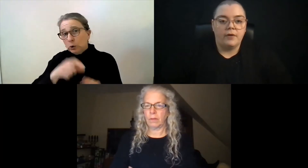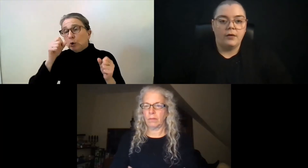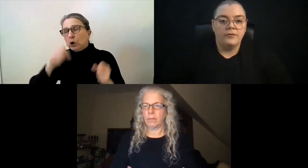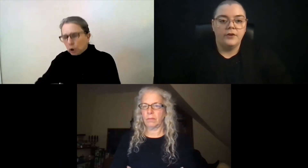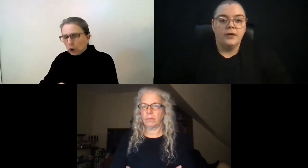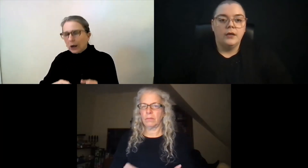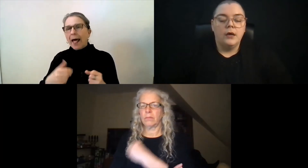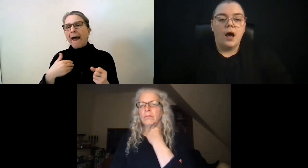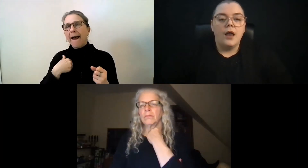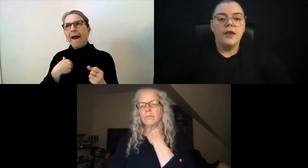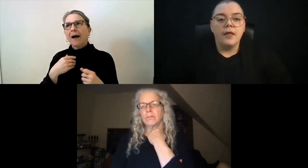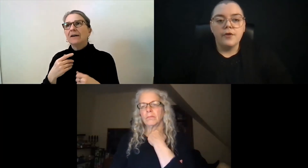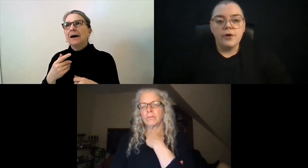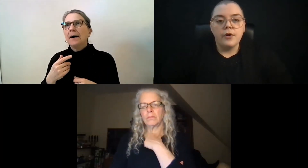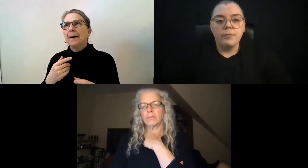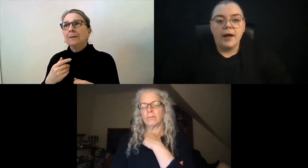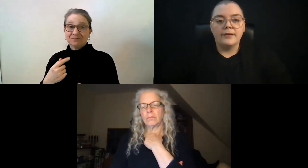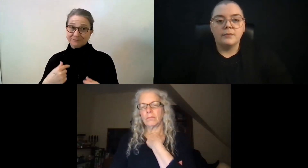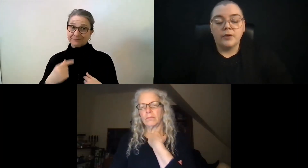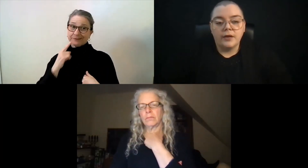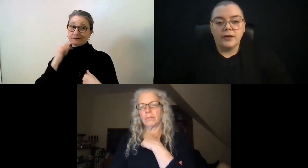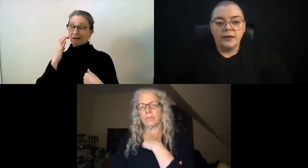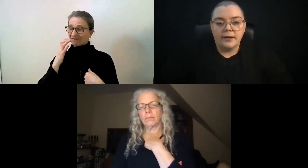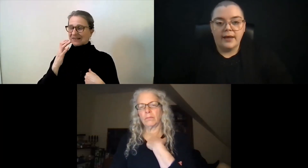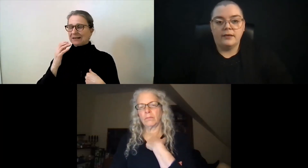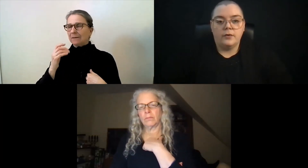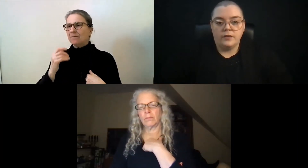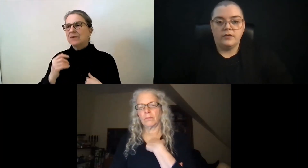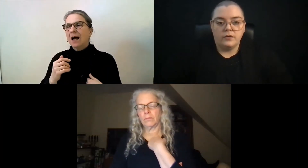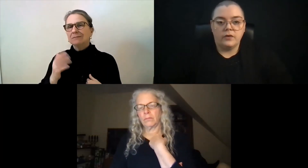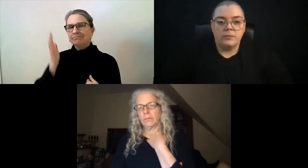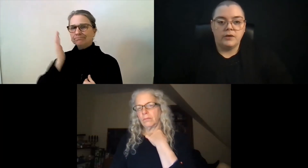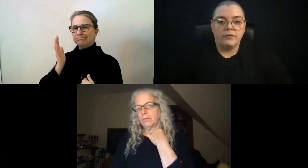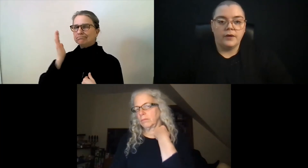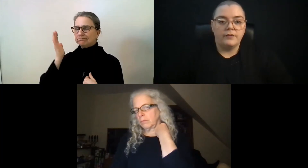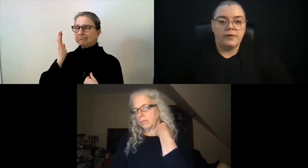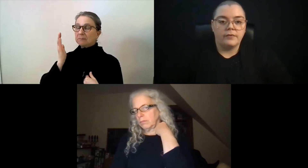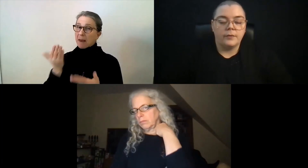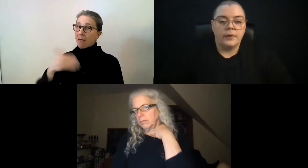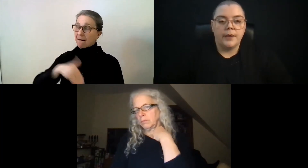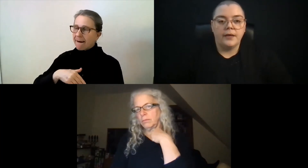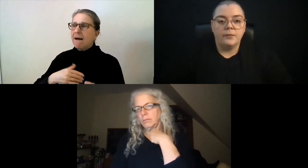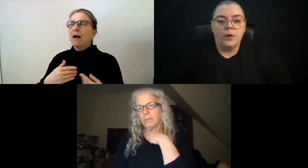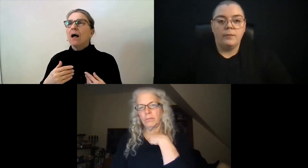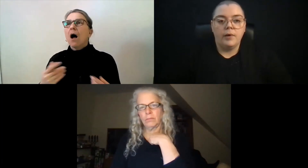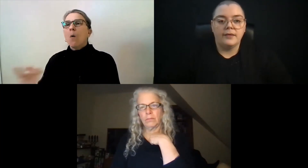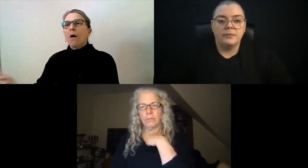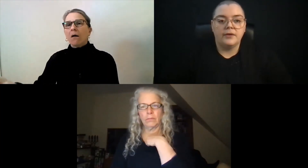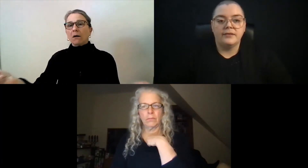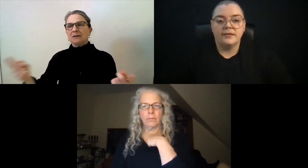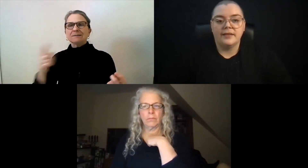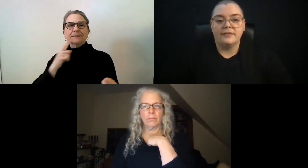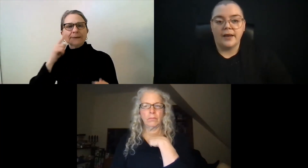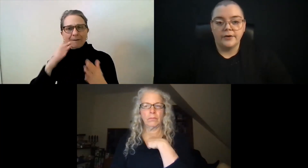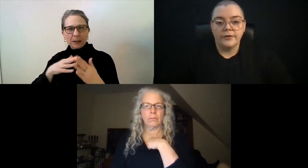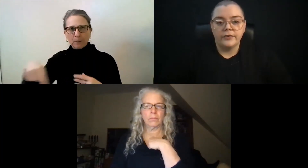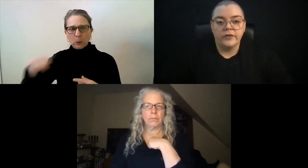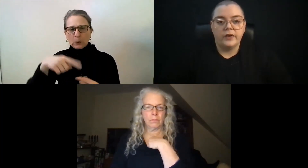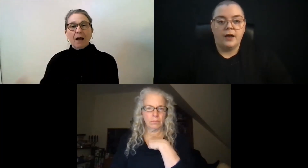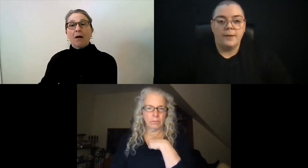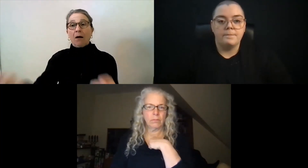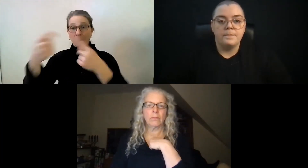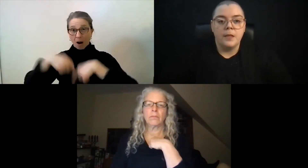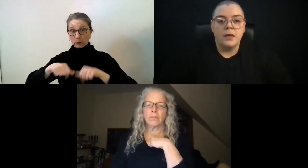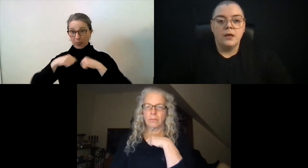to be involved. Another possibility, and again, know, this year is going to be different for everyone, but one possibility is to send letters.